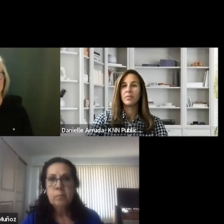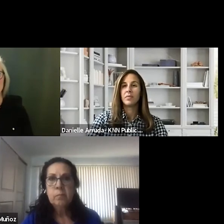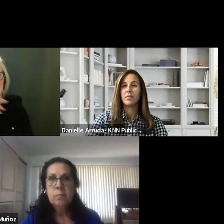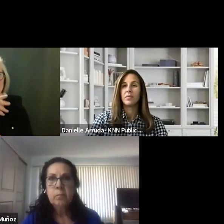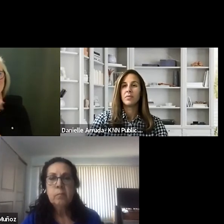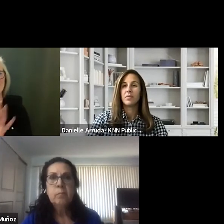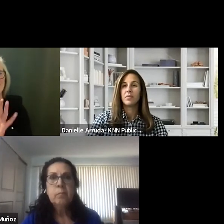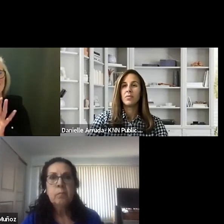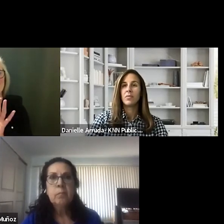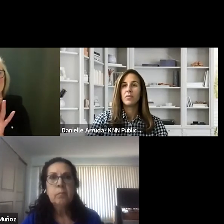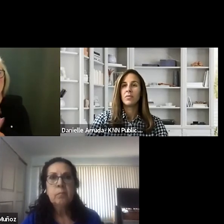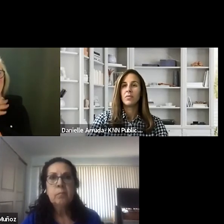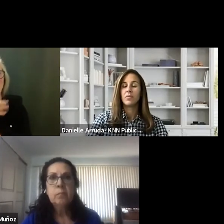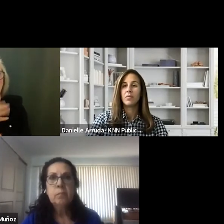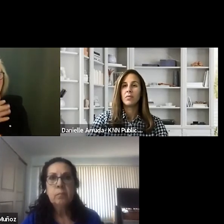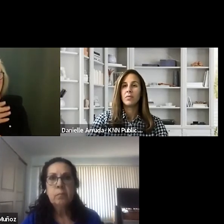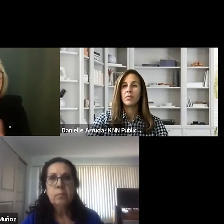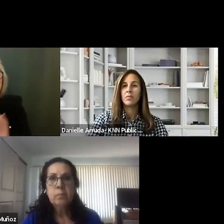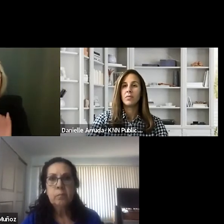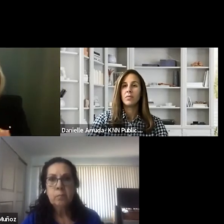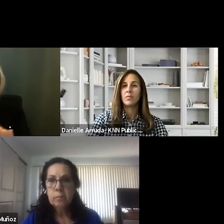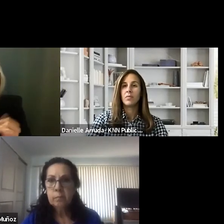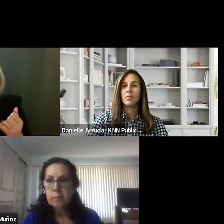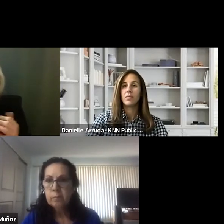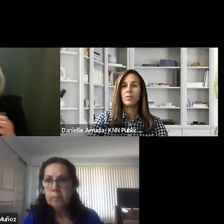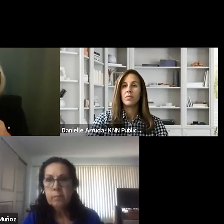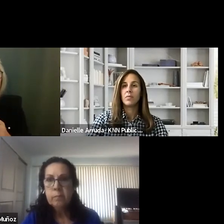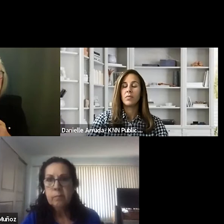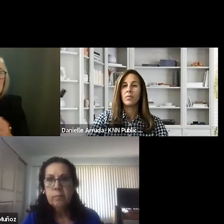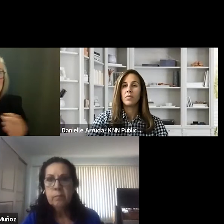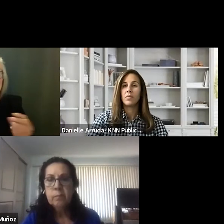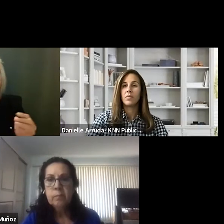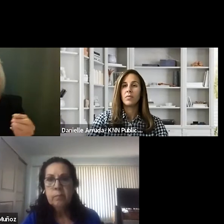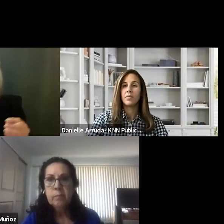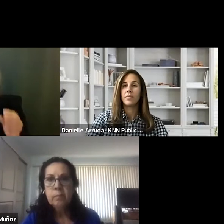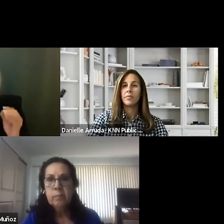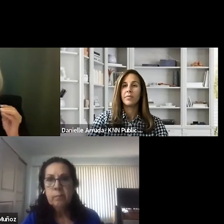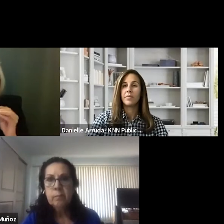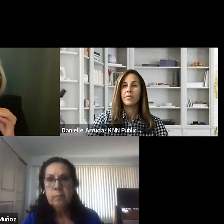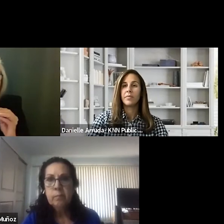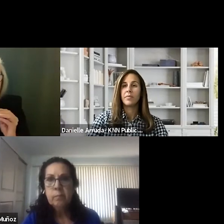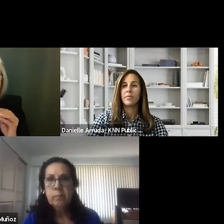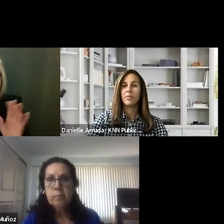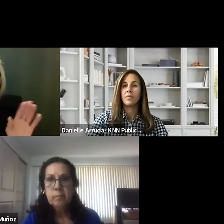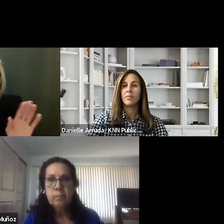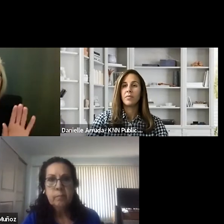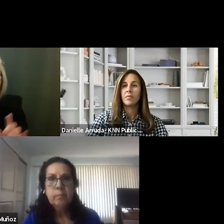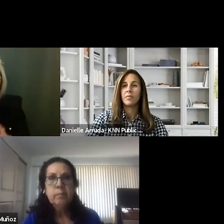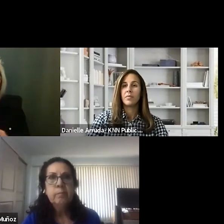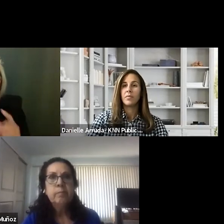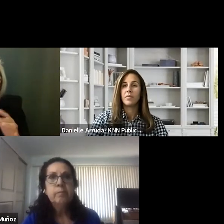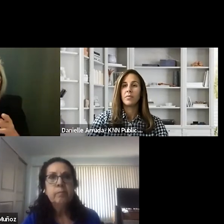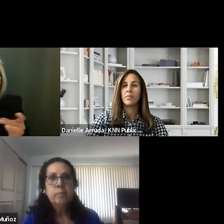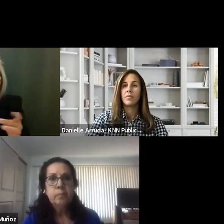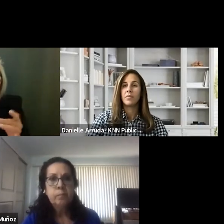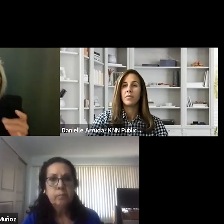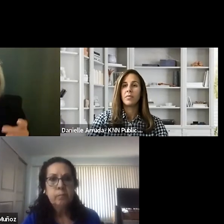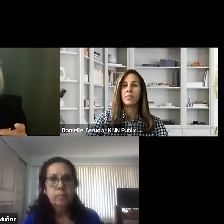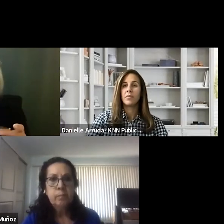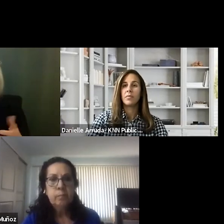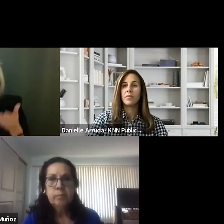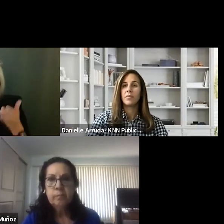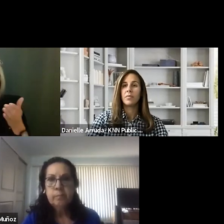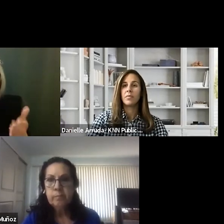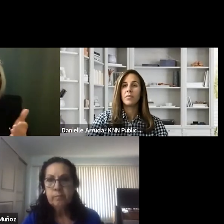So hearing no additional comments and or questions, can I have a motion to approve item F1?